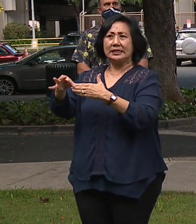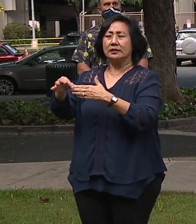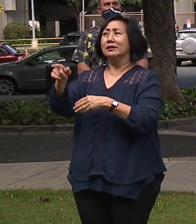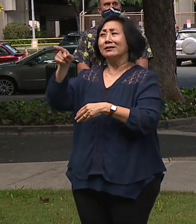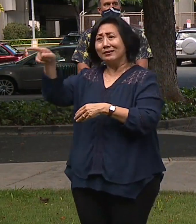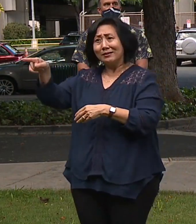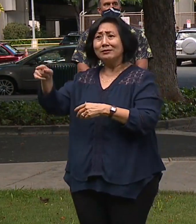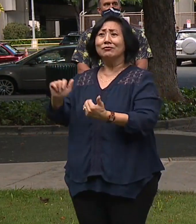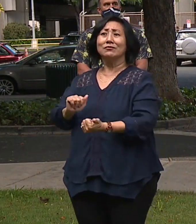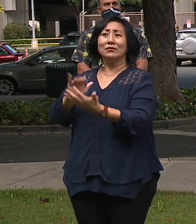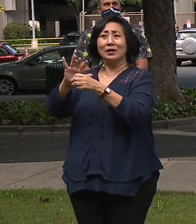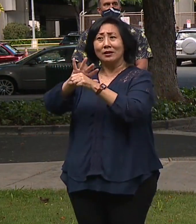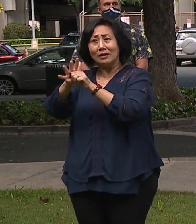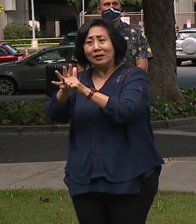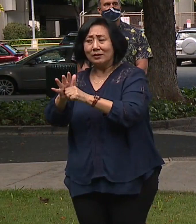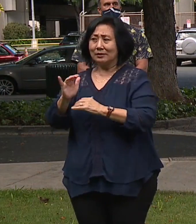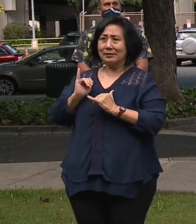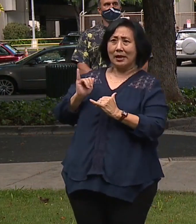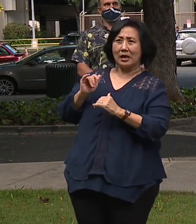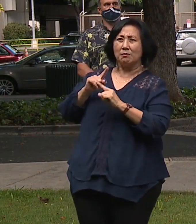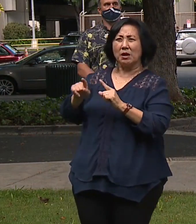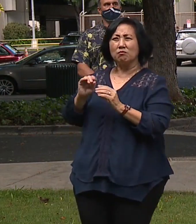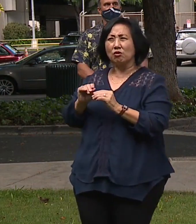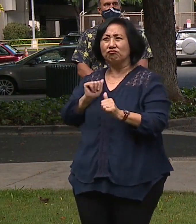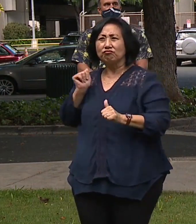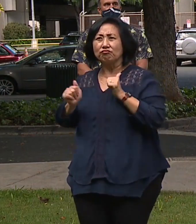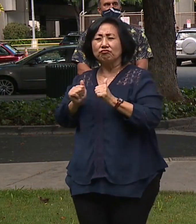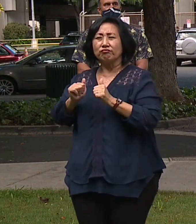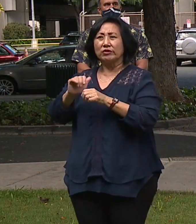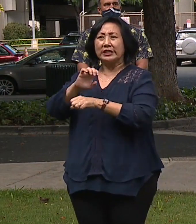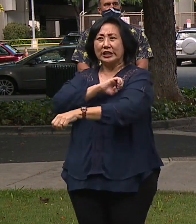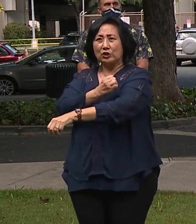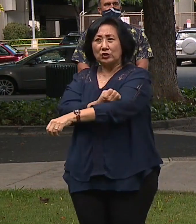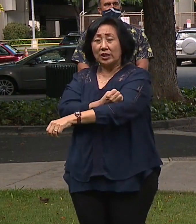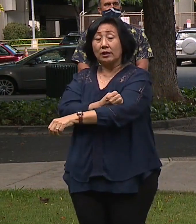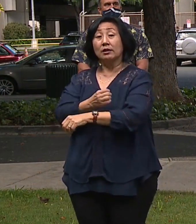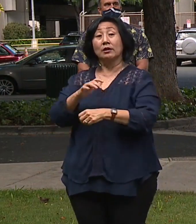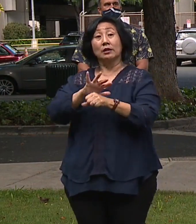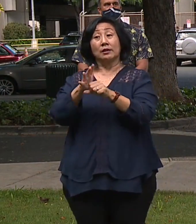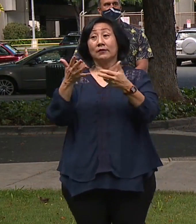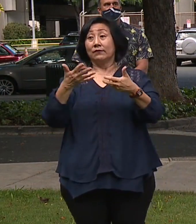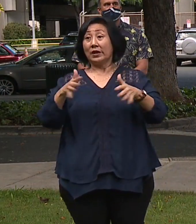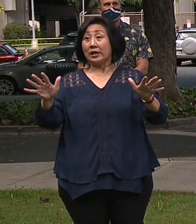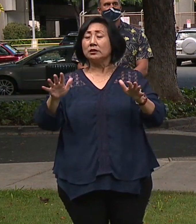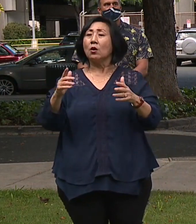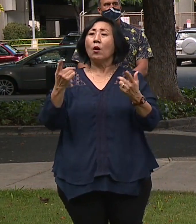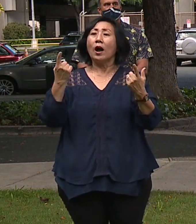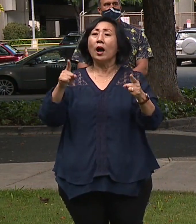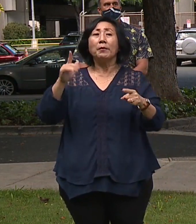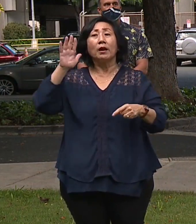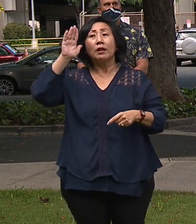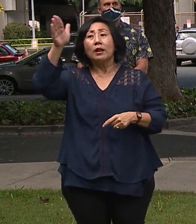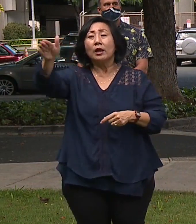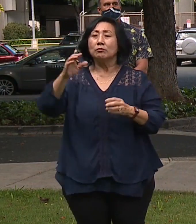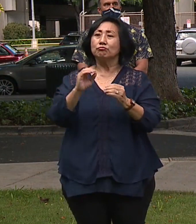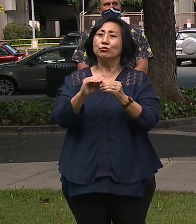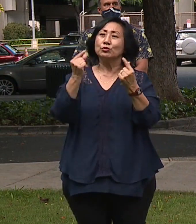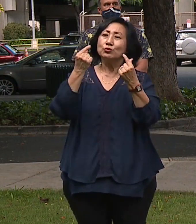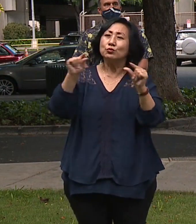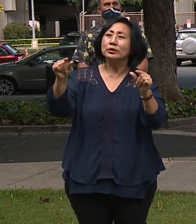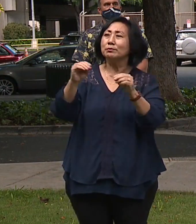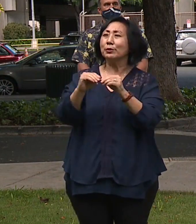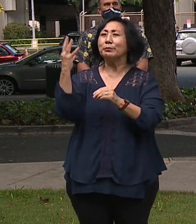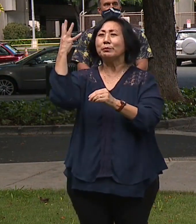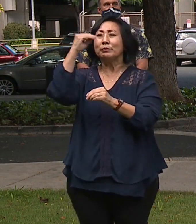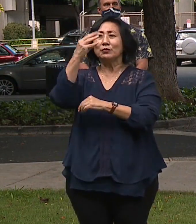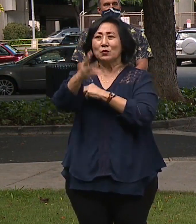fight their pandemic and while we fight ours, but to know that as we come out of it, we come out into a greener, more resilient world, and that